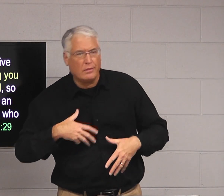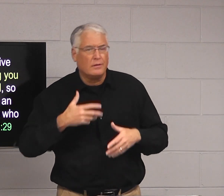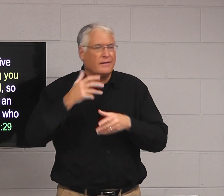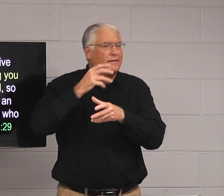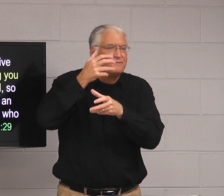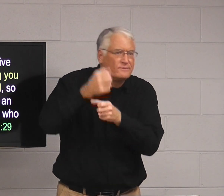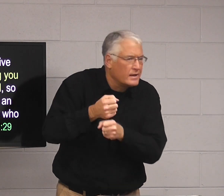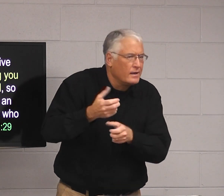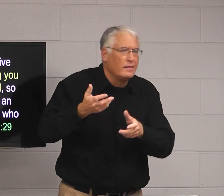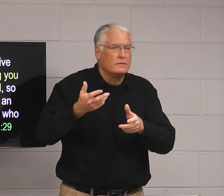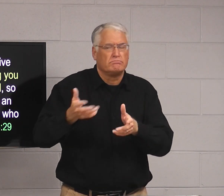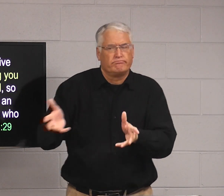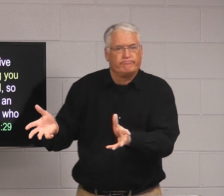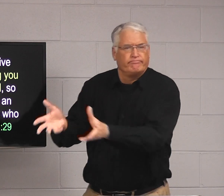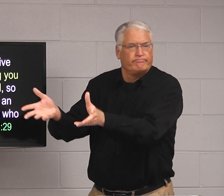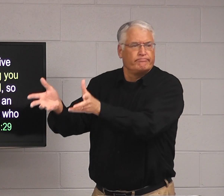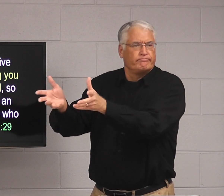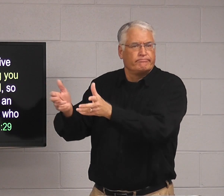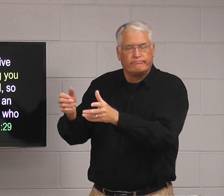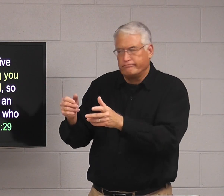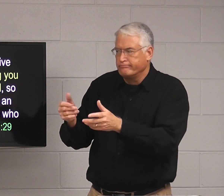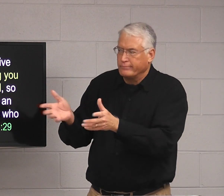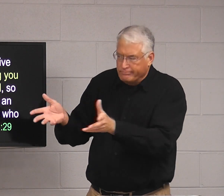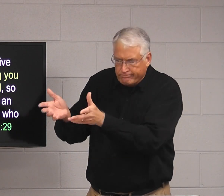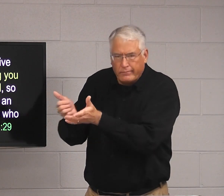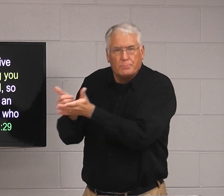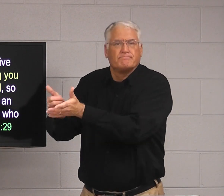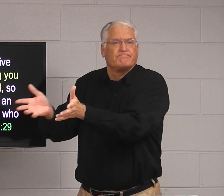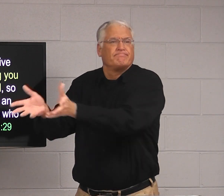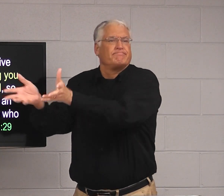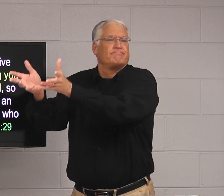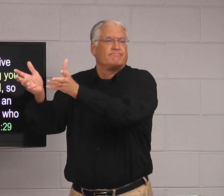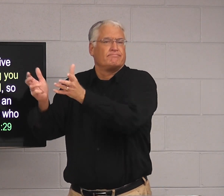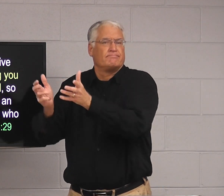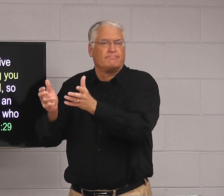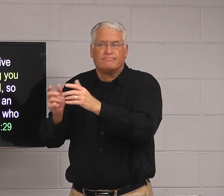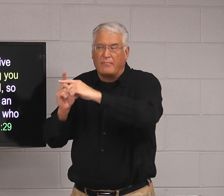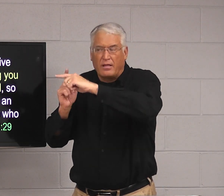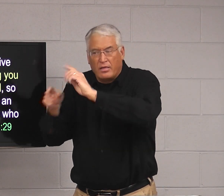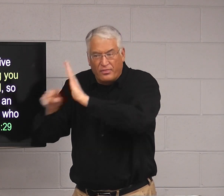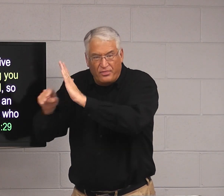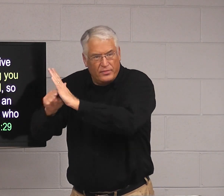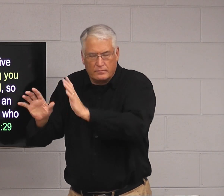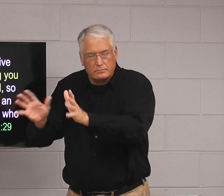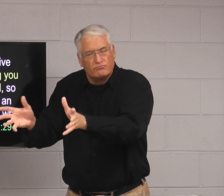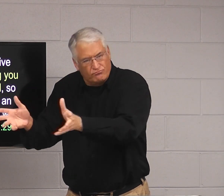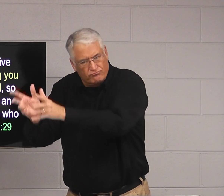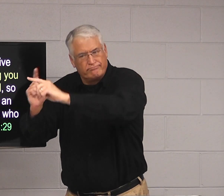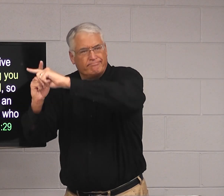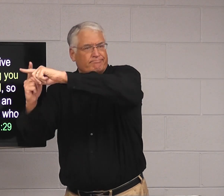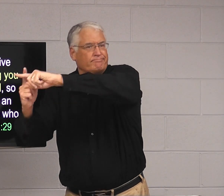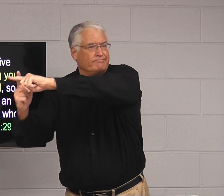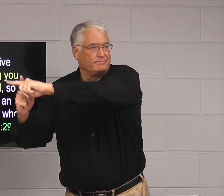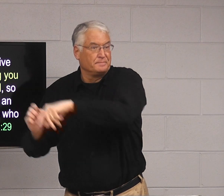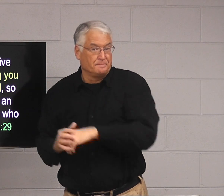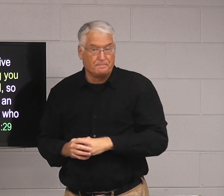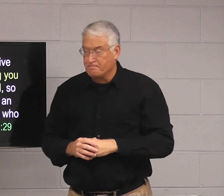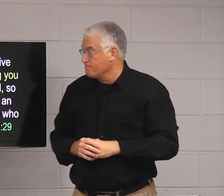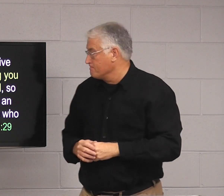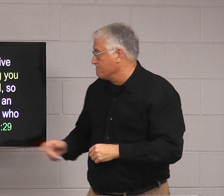Not make them feel awkward. should help their faith and encourage them and help them. If don't want to be negative, we have to